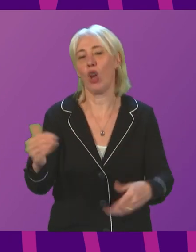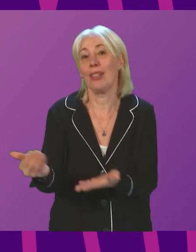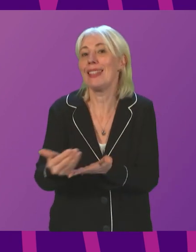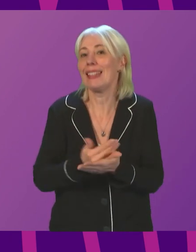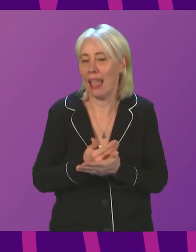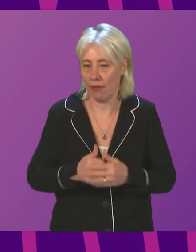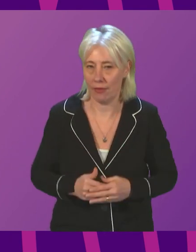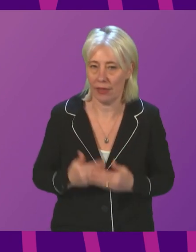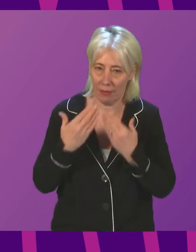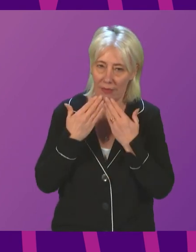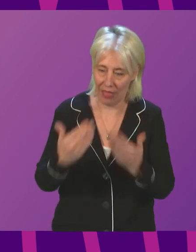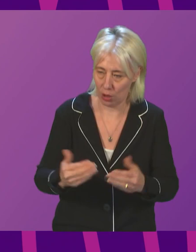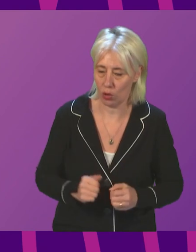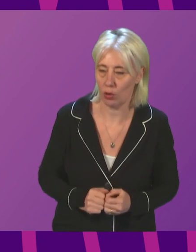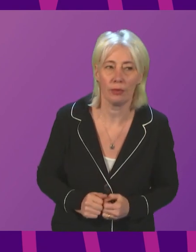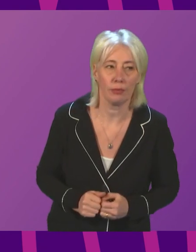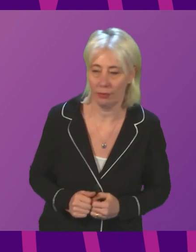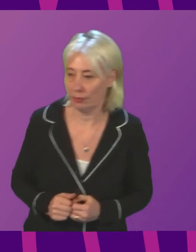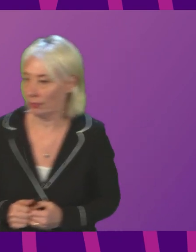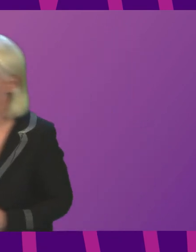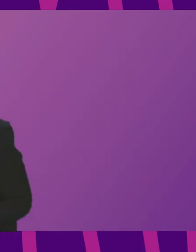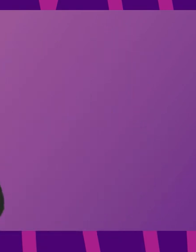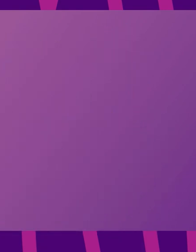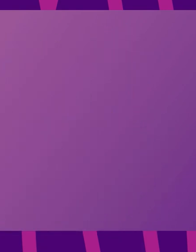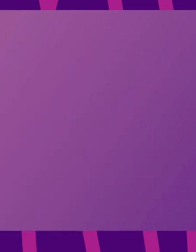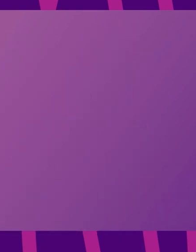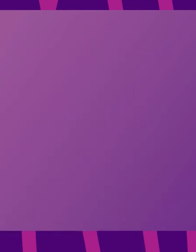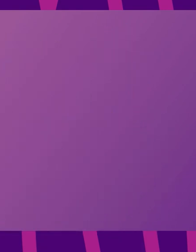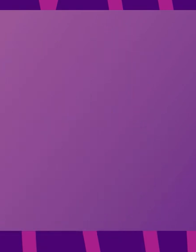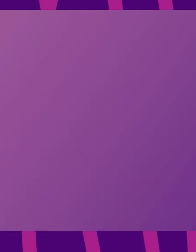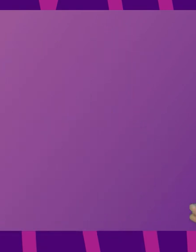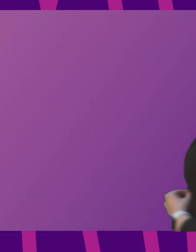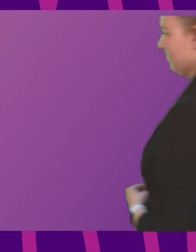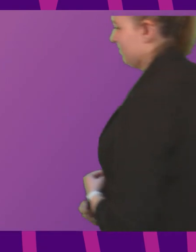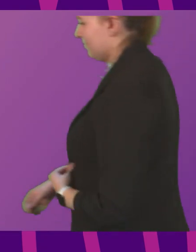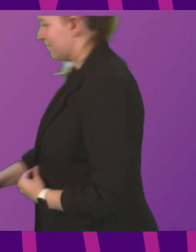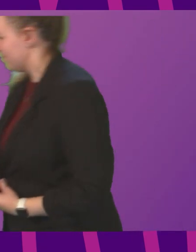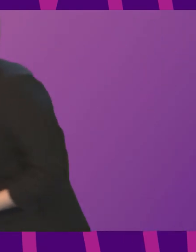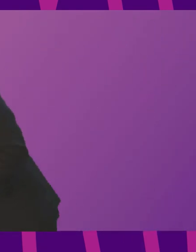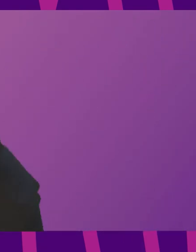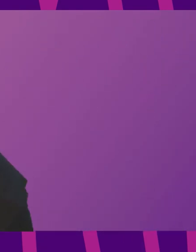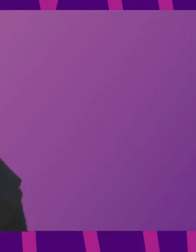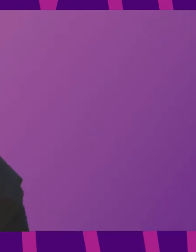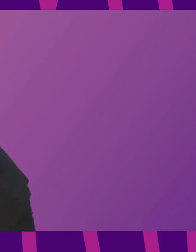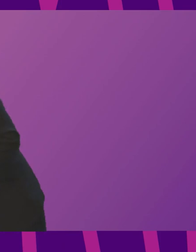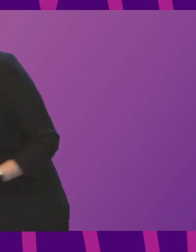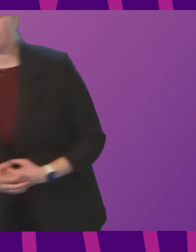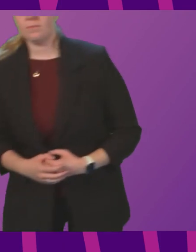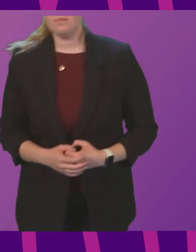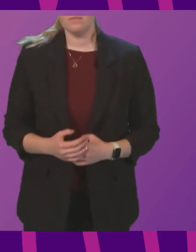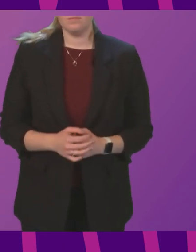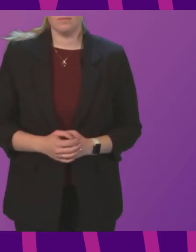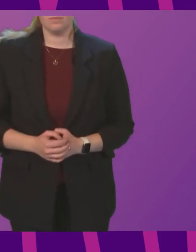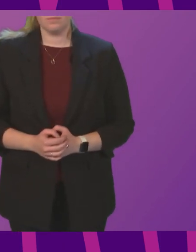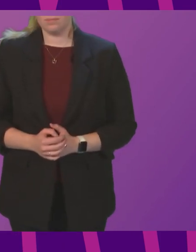Thank you. The Deputy First Minister will now take questions on the issues raised in his statement. I intend to allow around 40 minutes for questions,